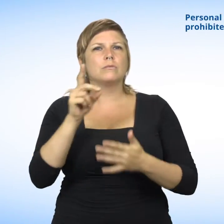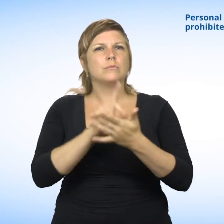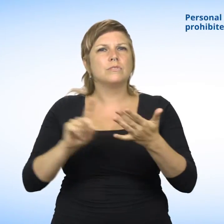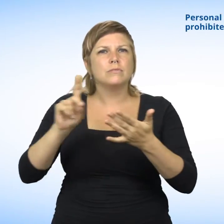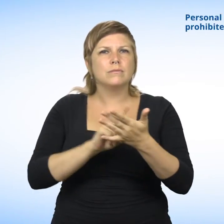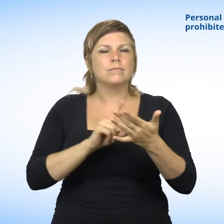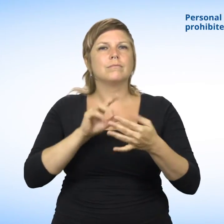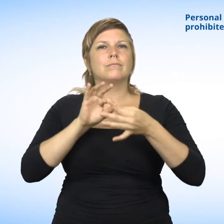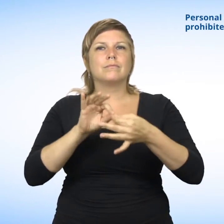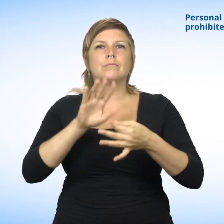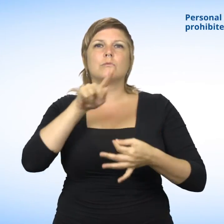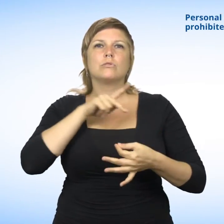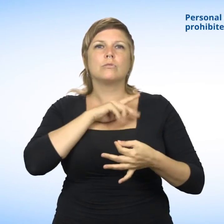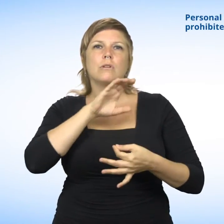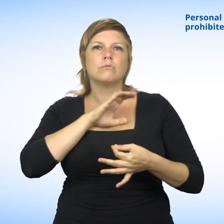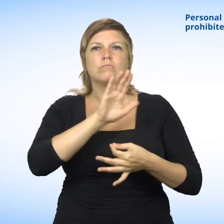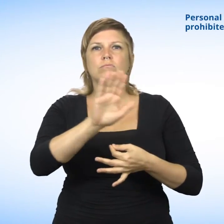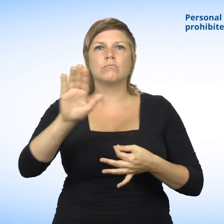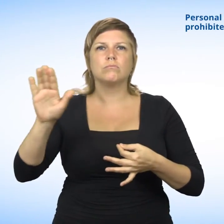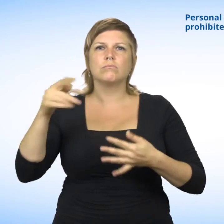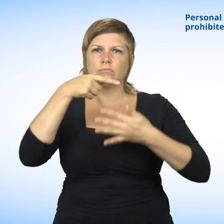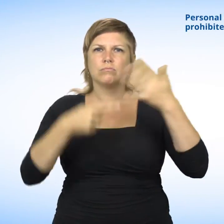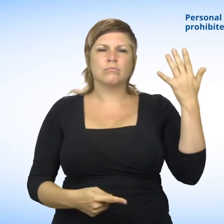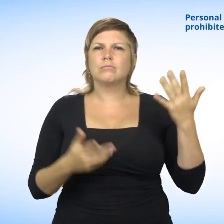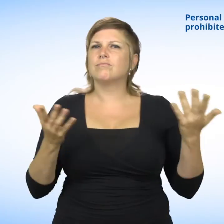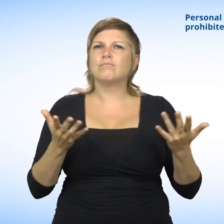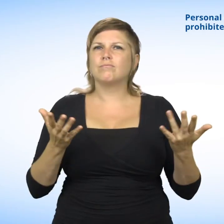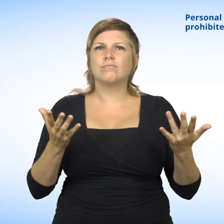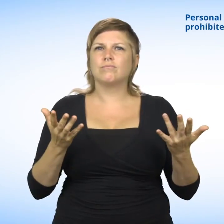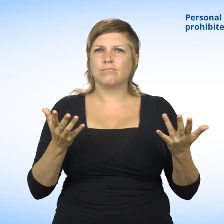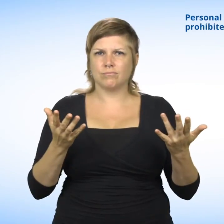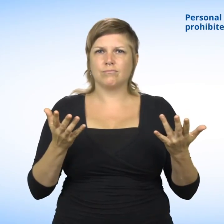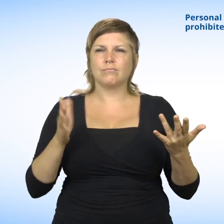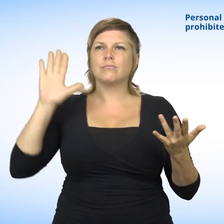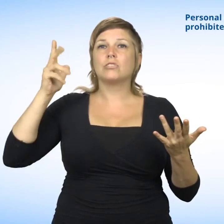The following personal characteristics are forbidden grounds of harassment pursuant to the Charter.